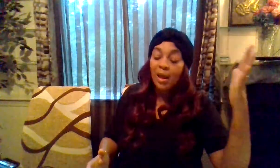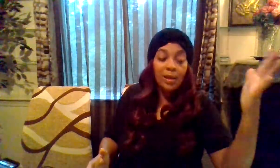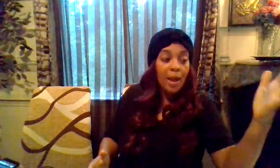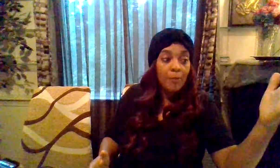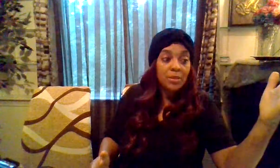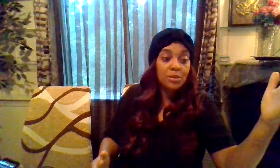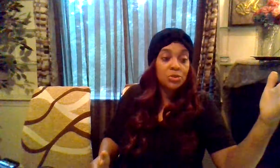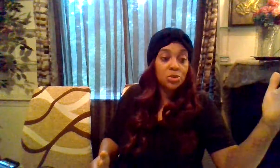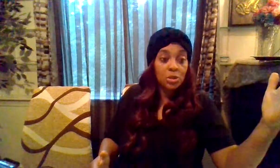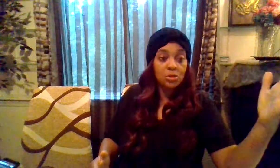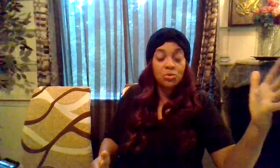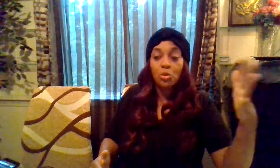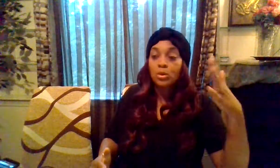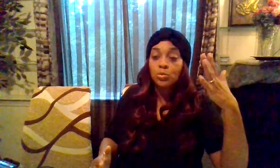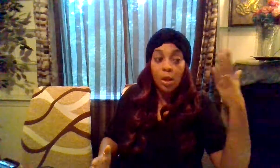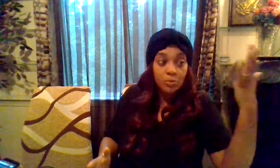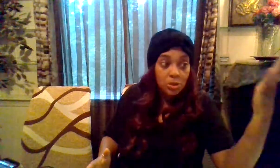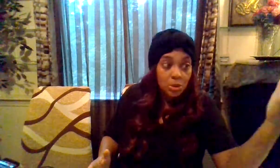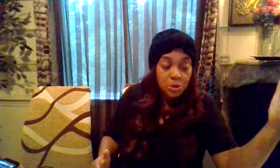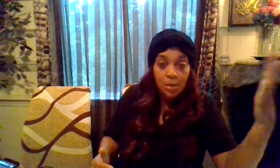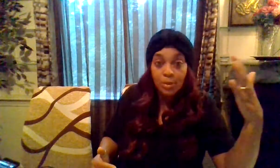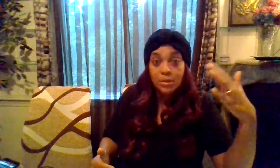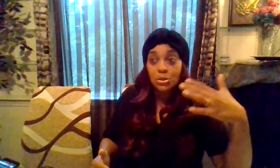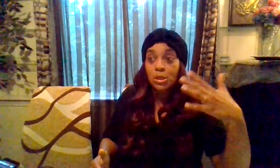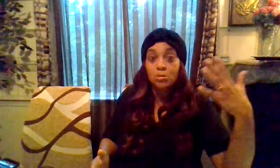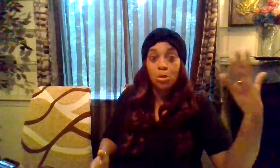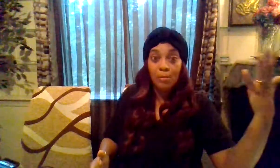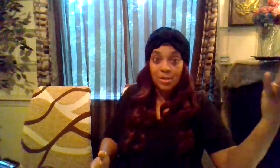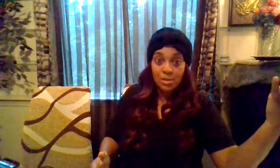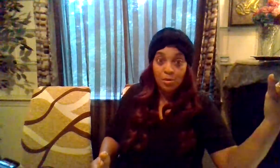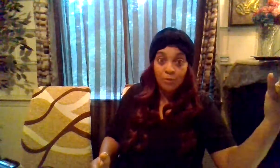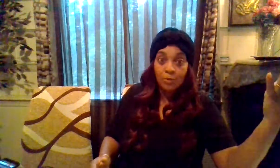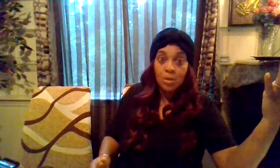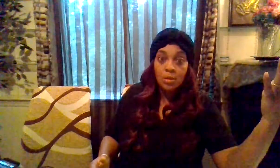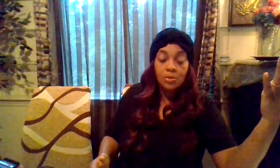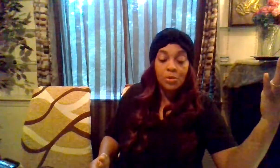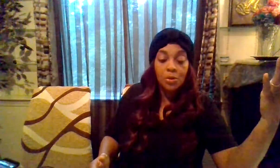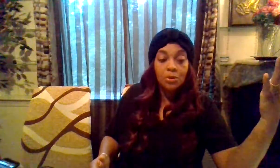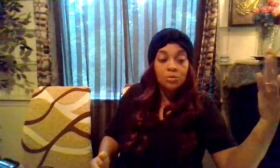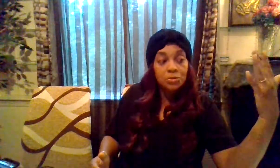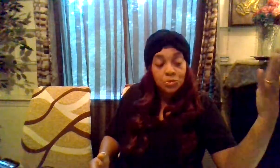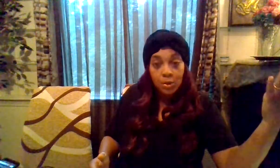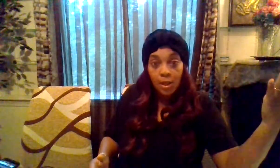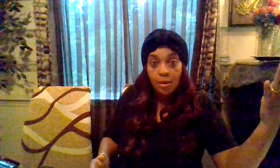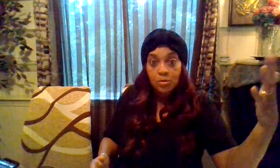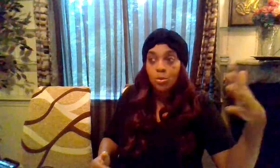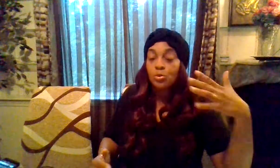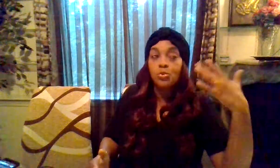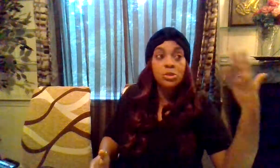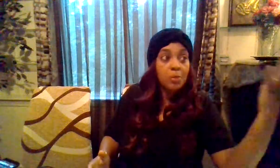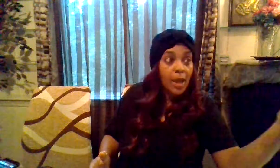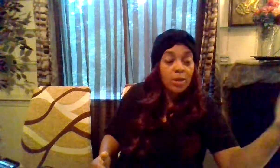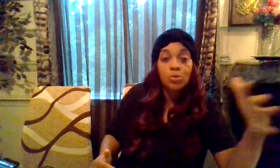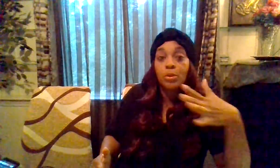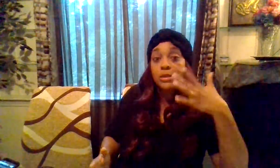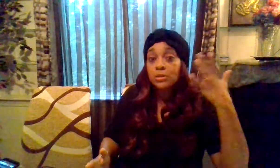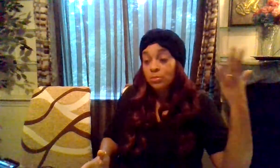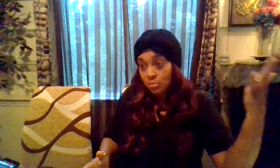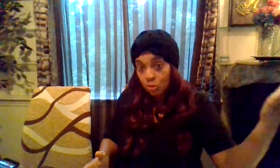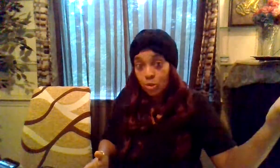not allow myself to judge you know because when i'm judging i'm placing judgment on myself you know and you're doing that you know you wish bad you placing you